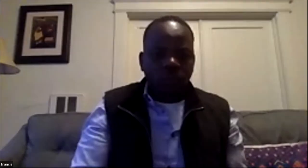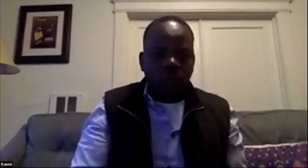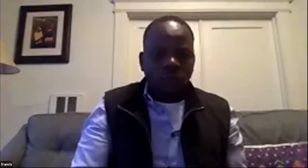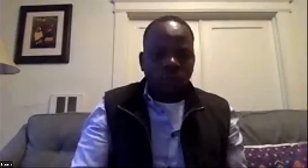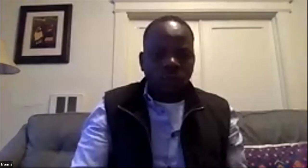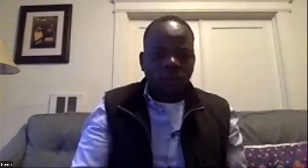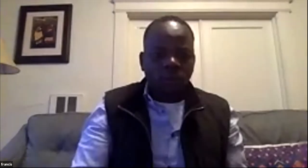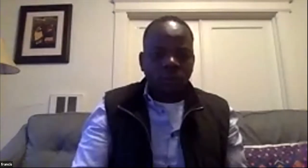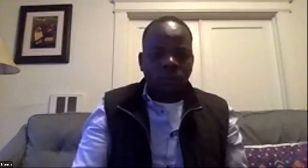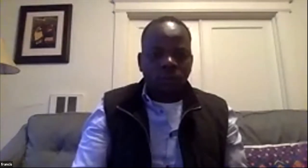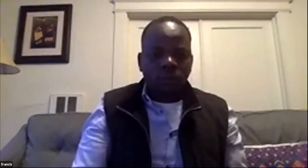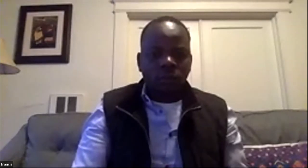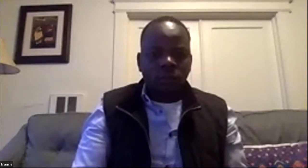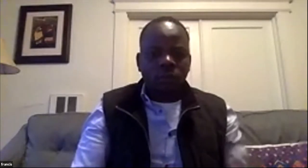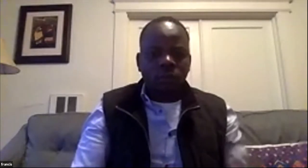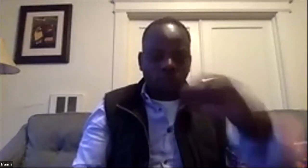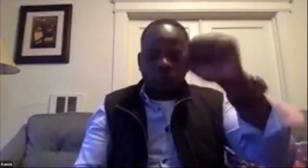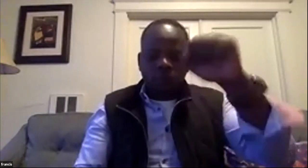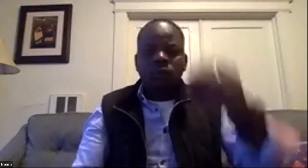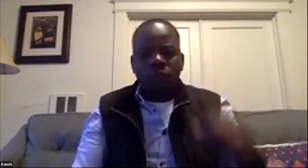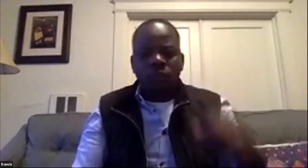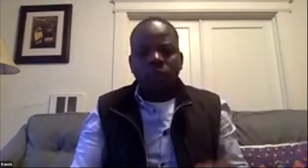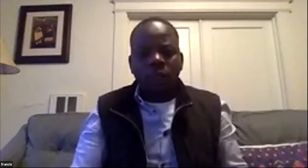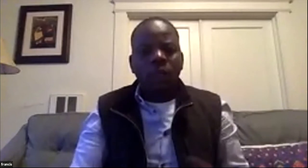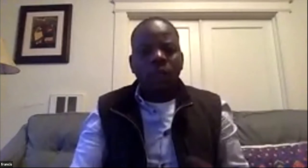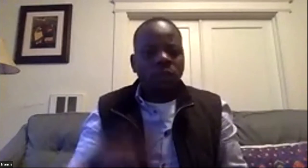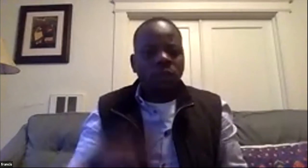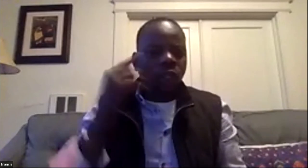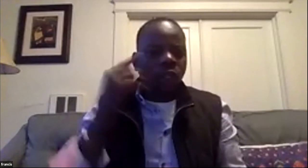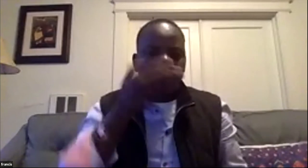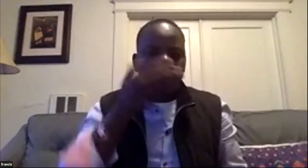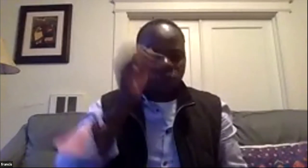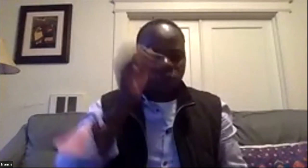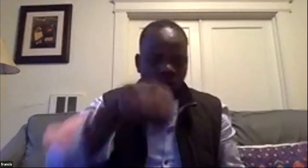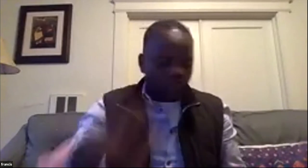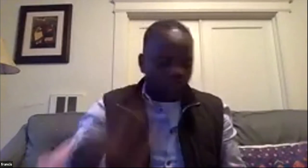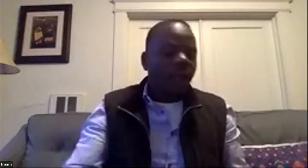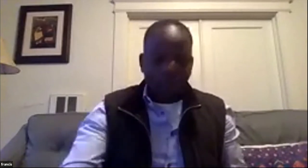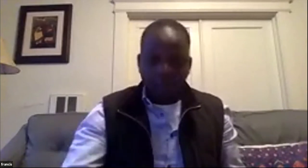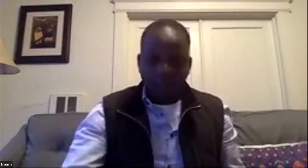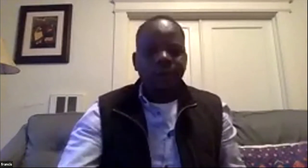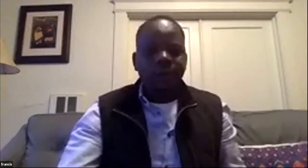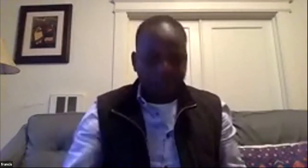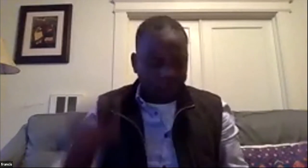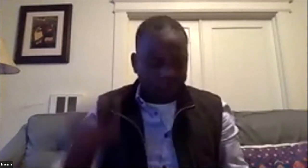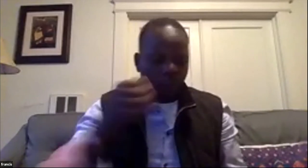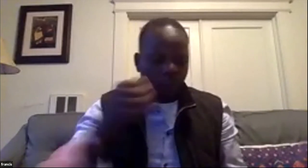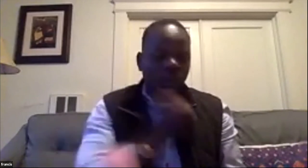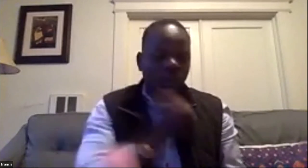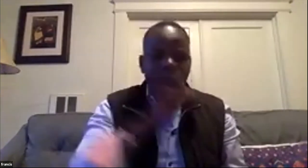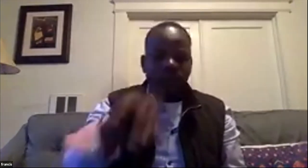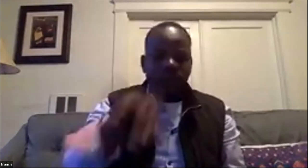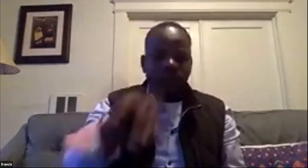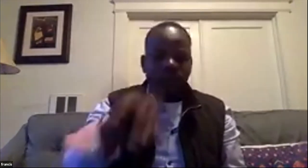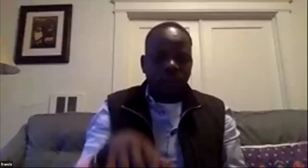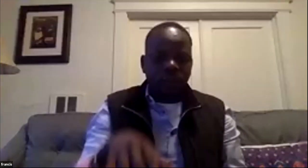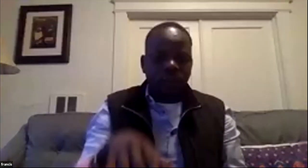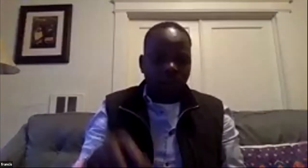and show him the the thing that you guys have up on the wall about your vision board um and and you know